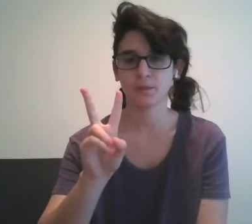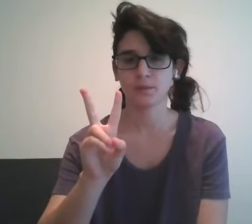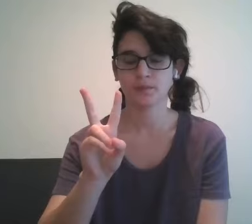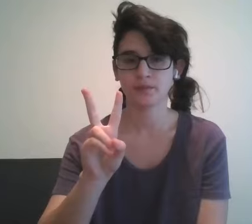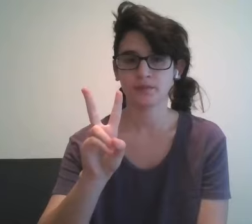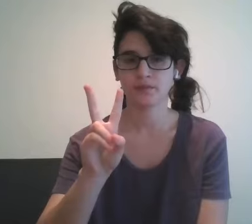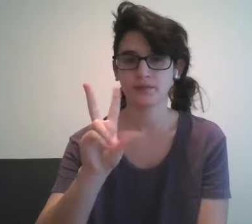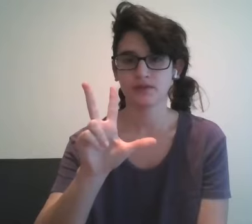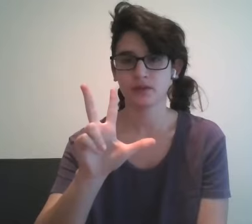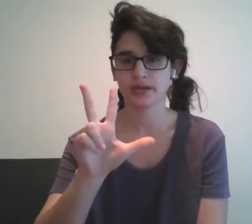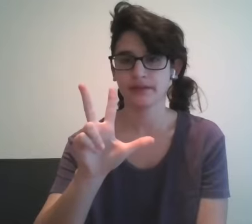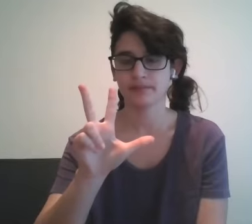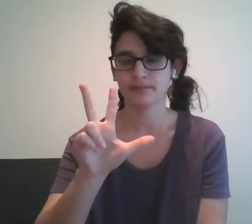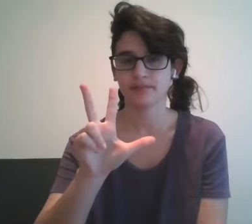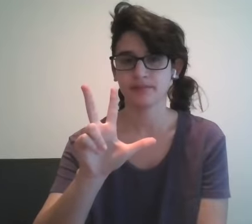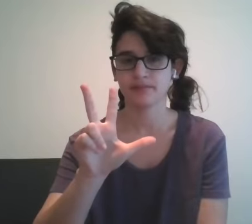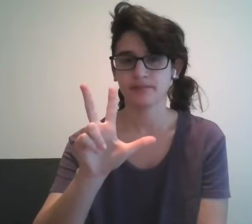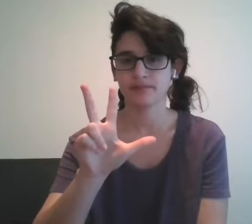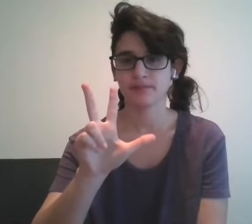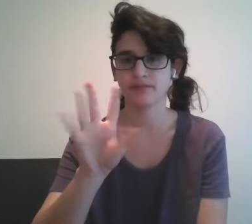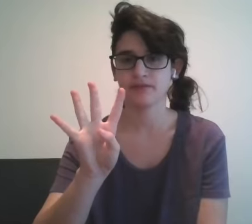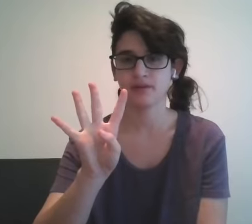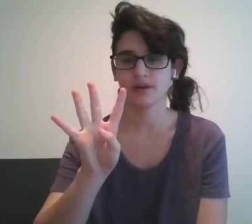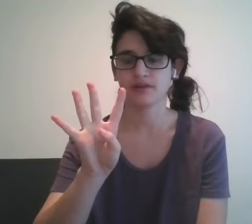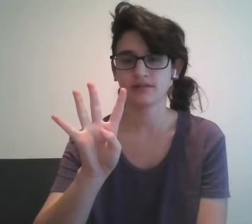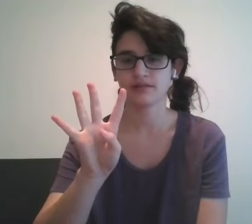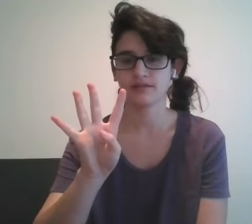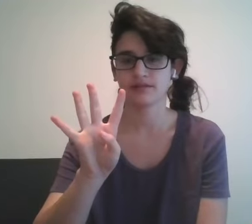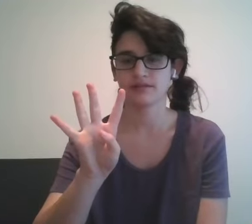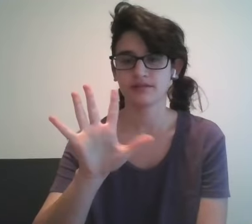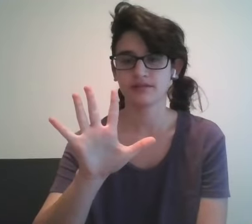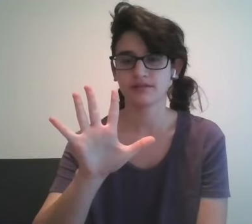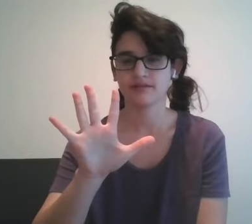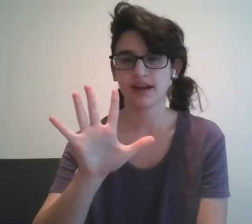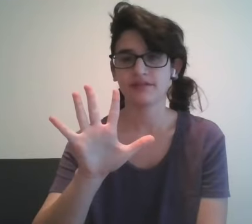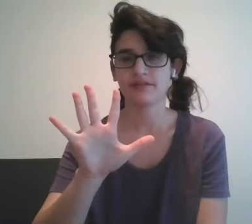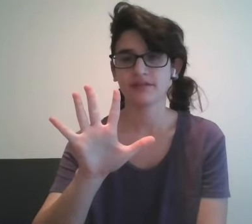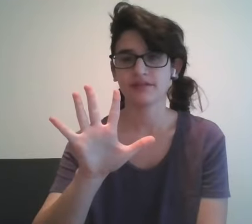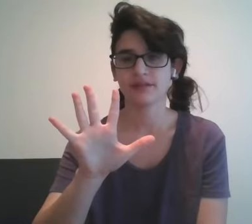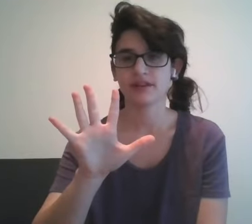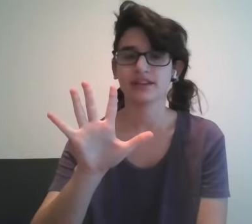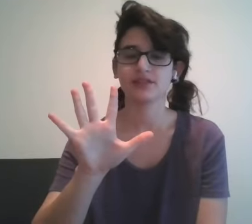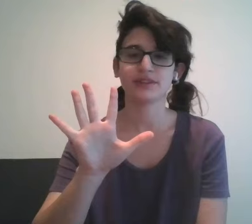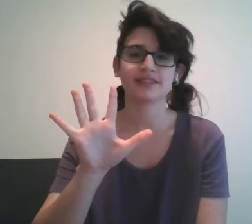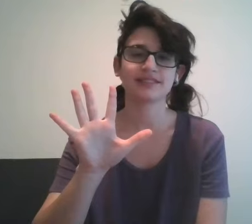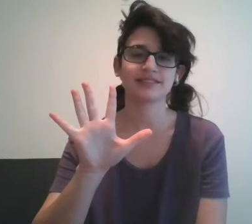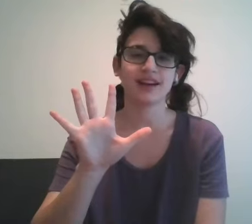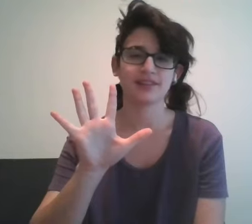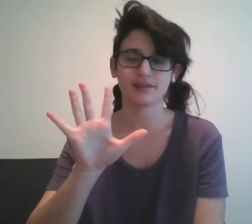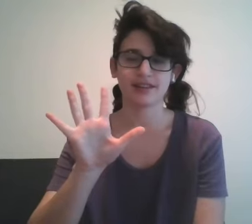two three four five and here's where it gets kind of complicated